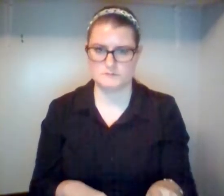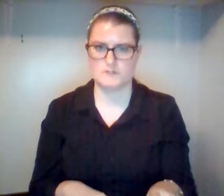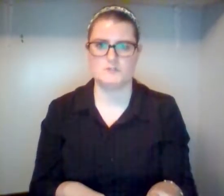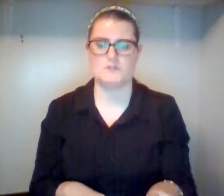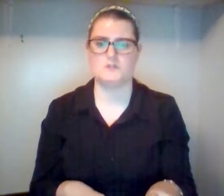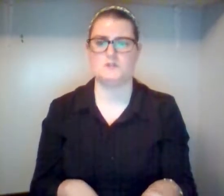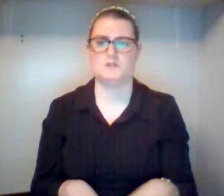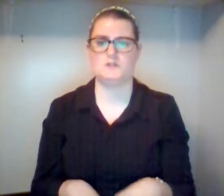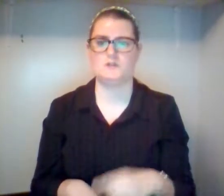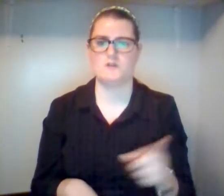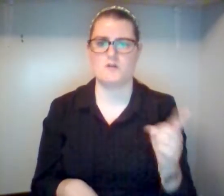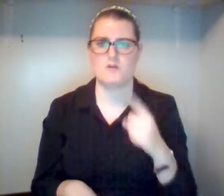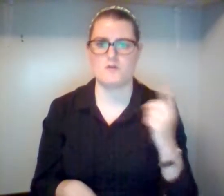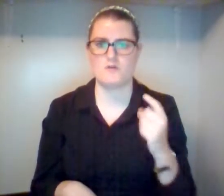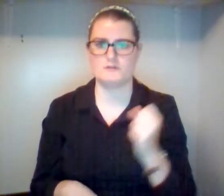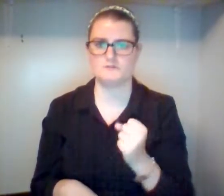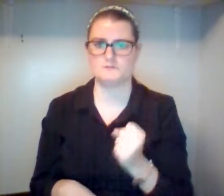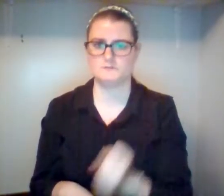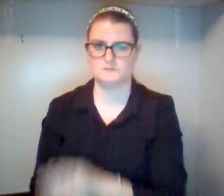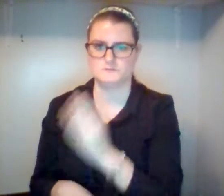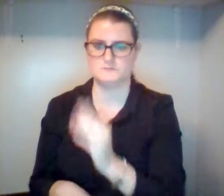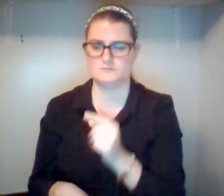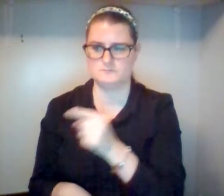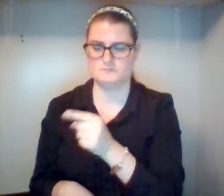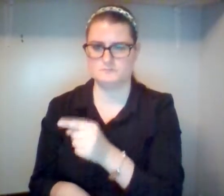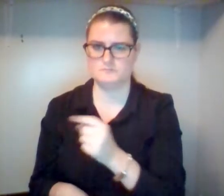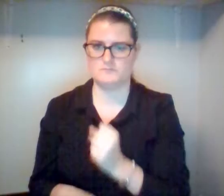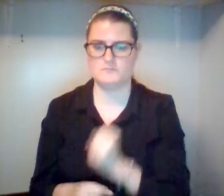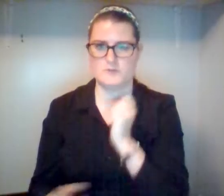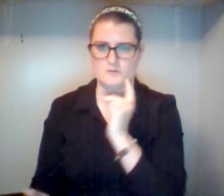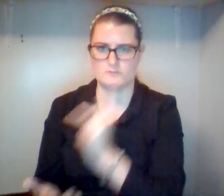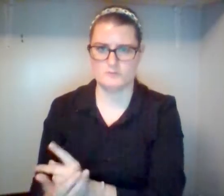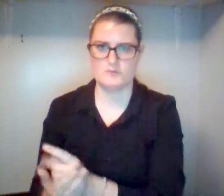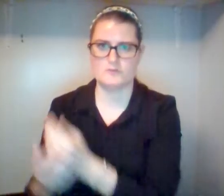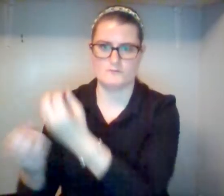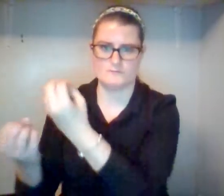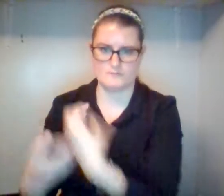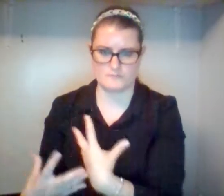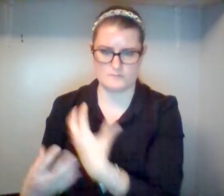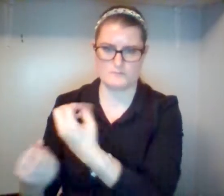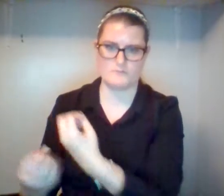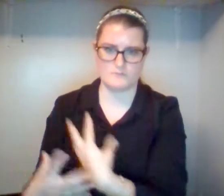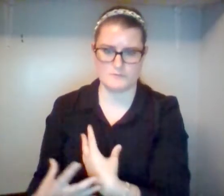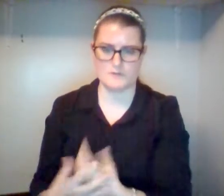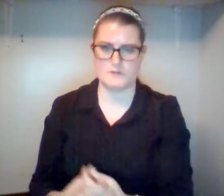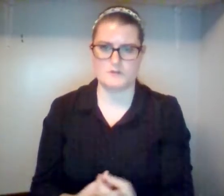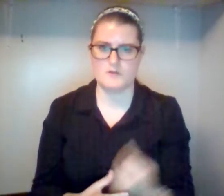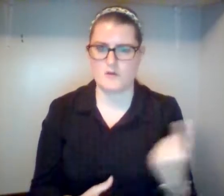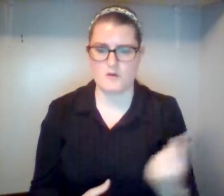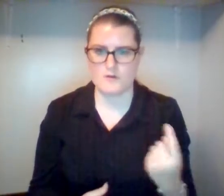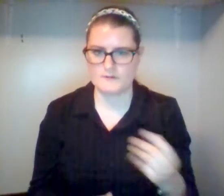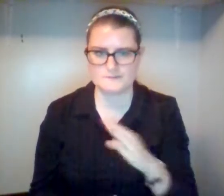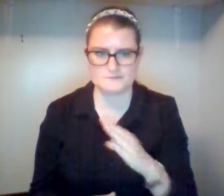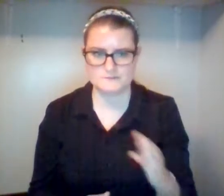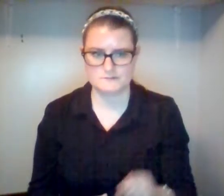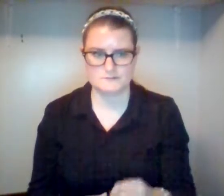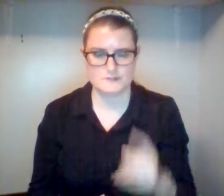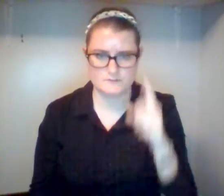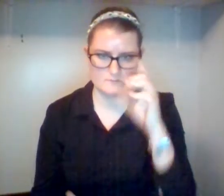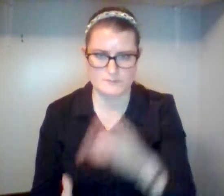therefore, the whole church comes together and all speak in tongues, and an outsider, an unbeliever, enters in, won't they say you're out of your mind? Paul is quite concerned